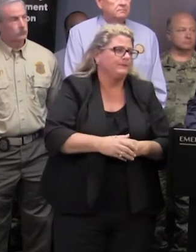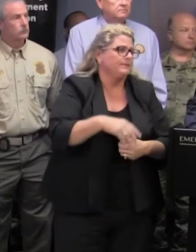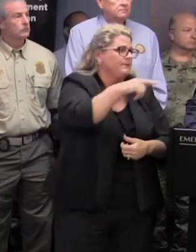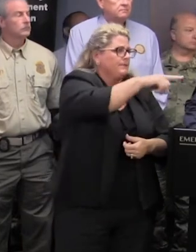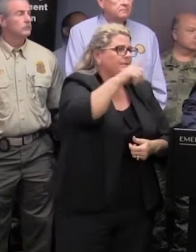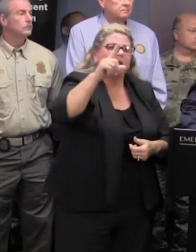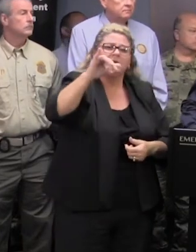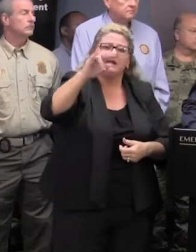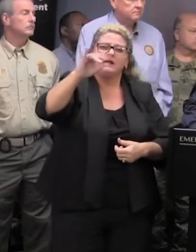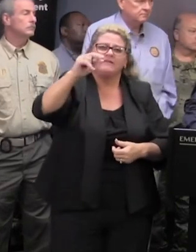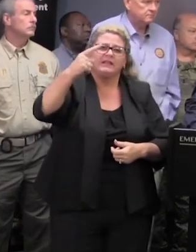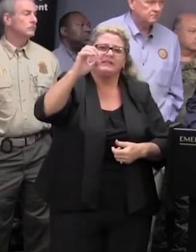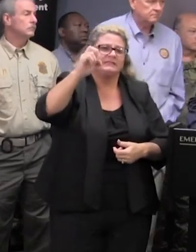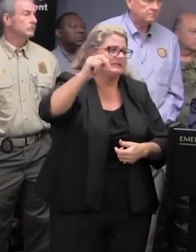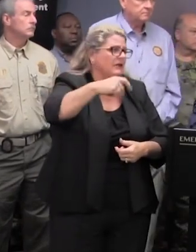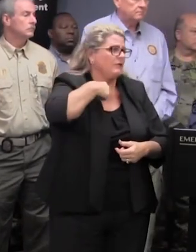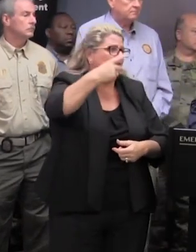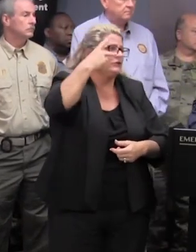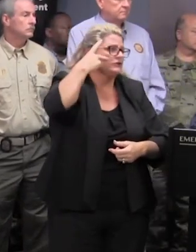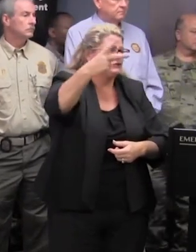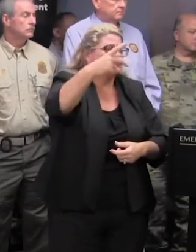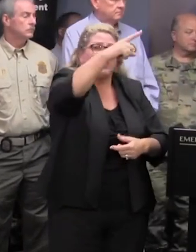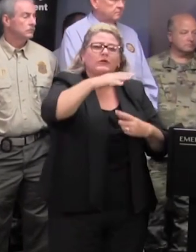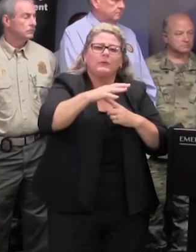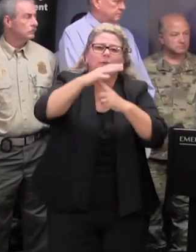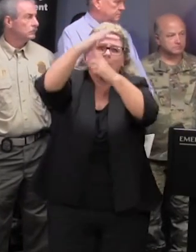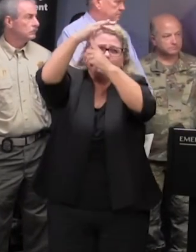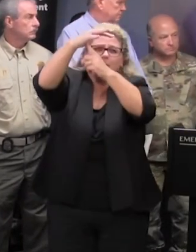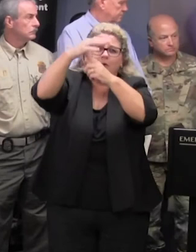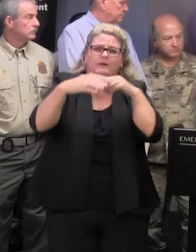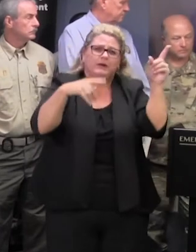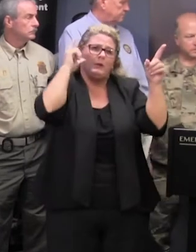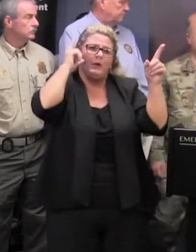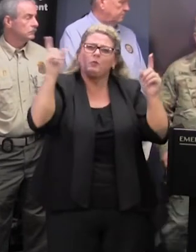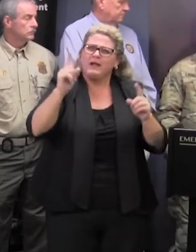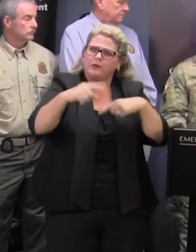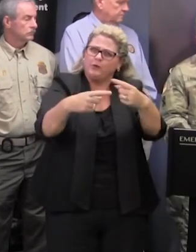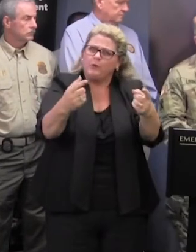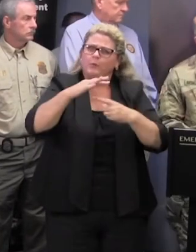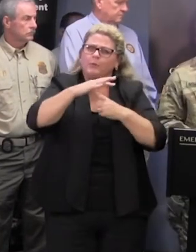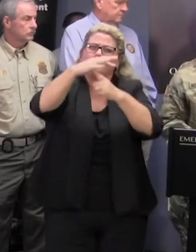livingston saw the chinook outside going up in the air where where was it heading do you know